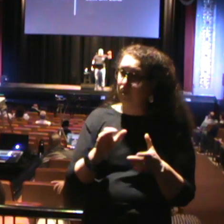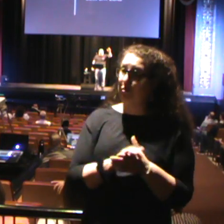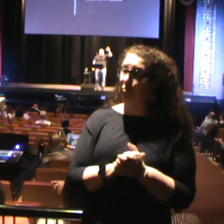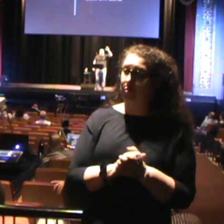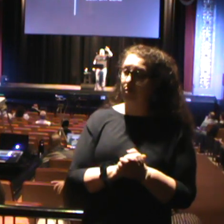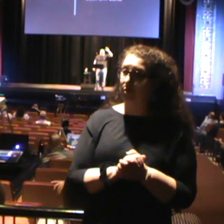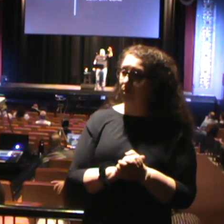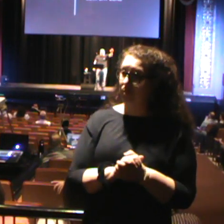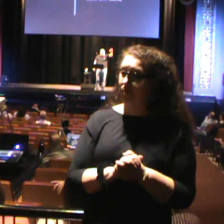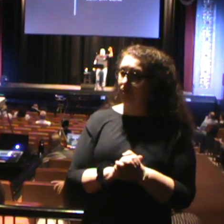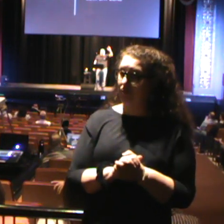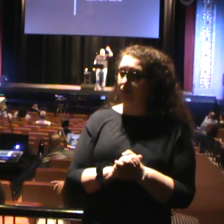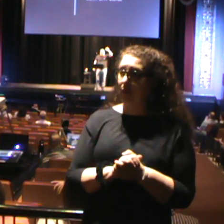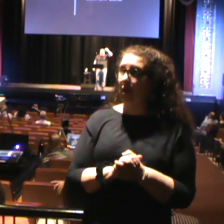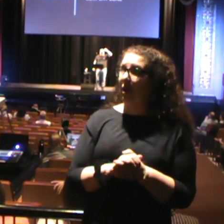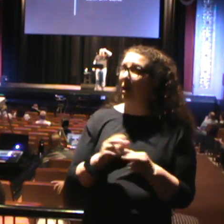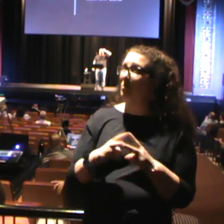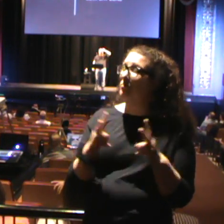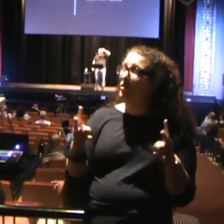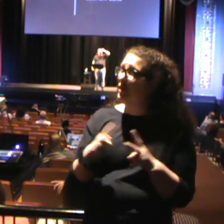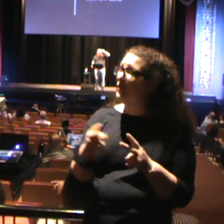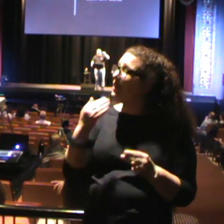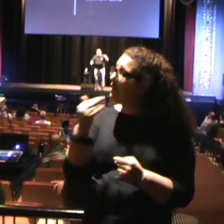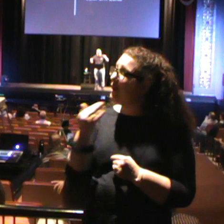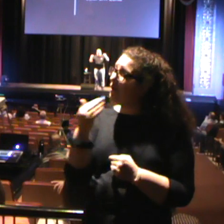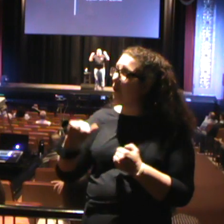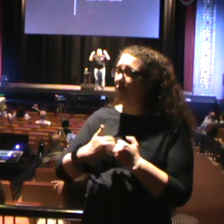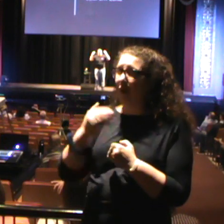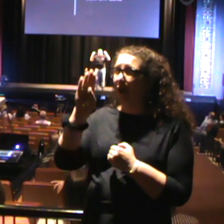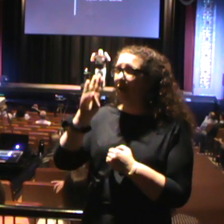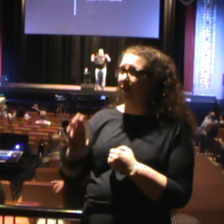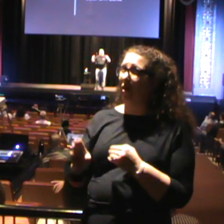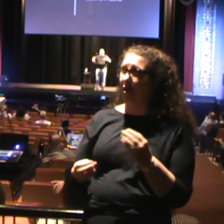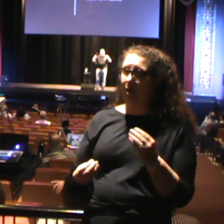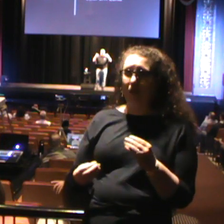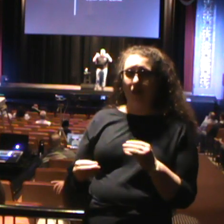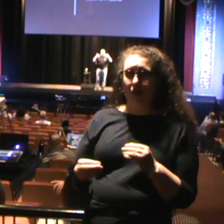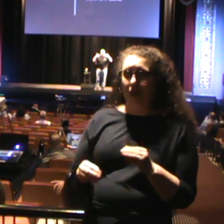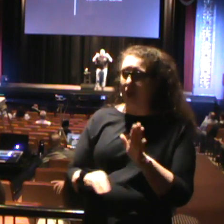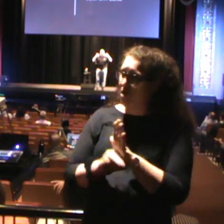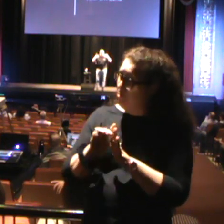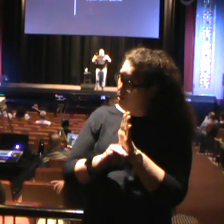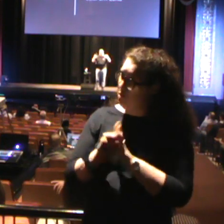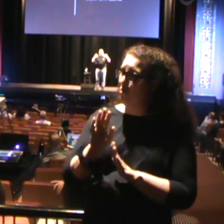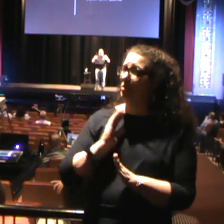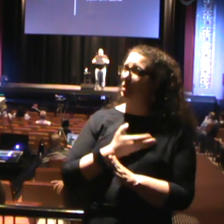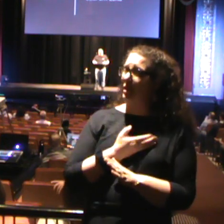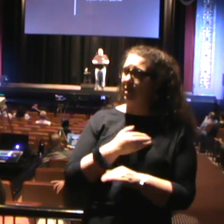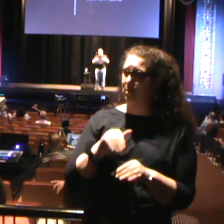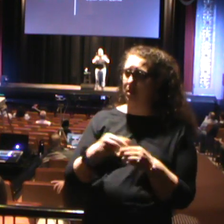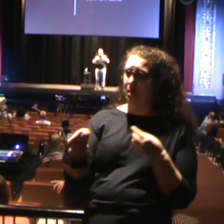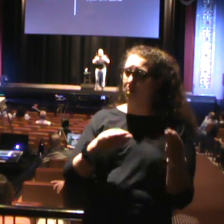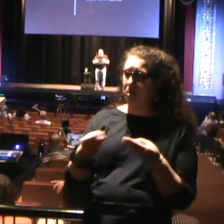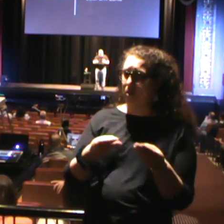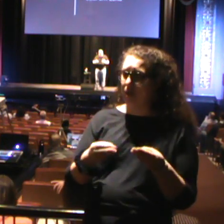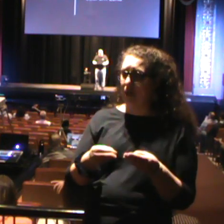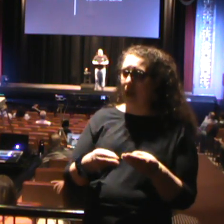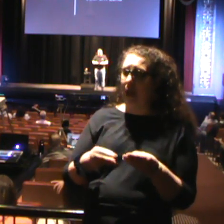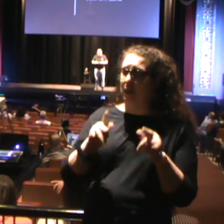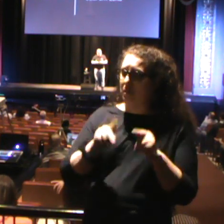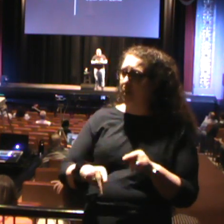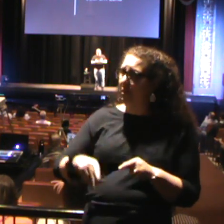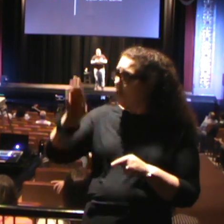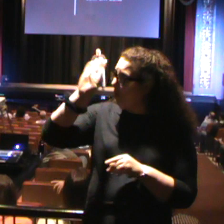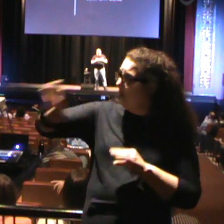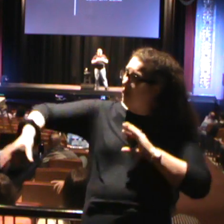I'm forever grateful for how God has grown us in this ministry and the people that God has brought us in our lives. There's a lot of